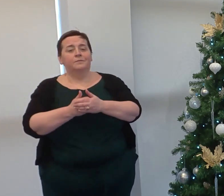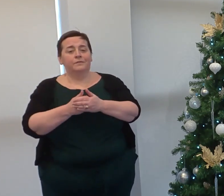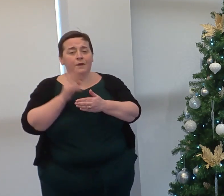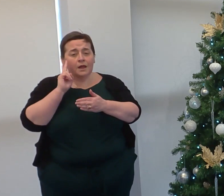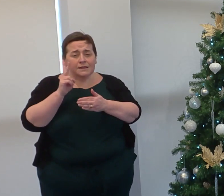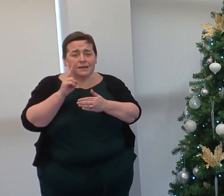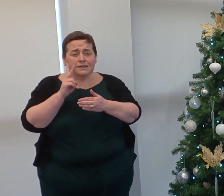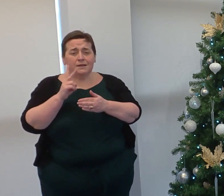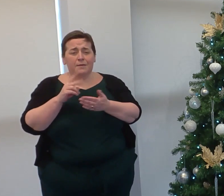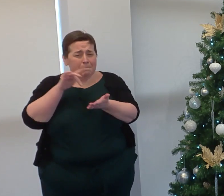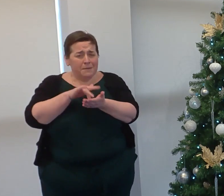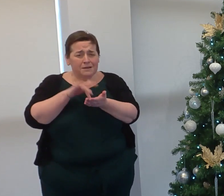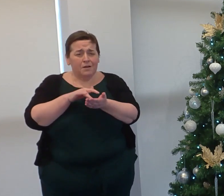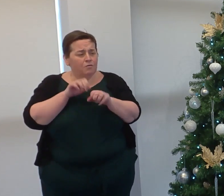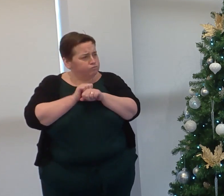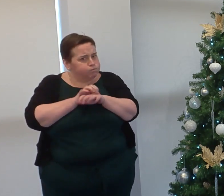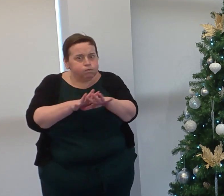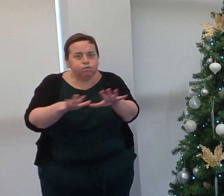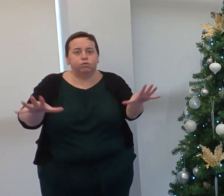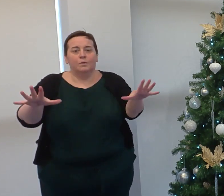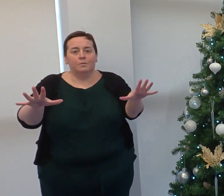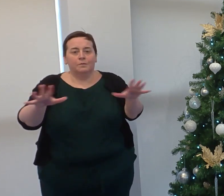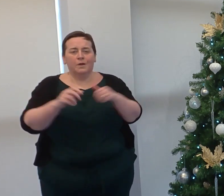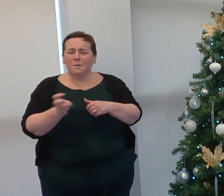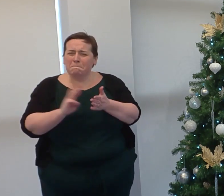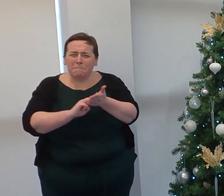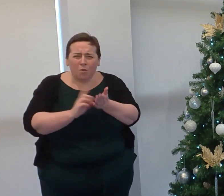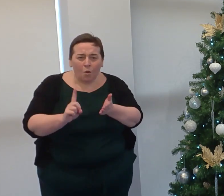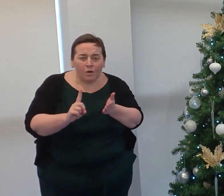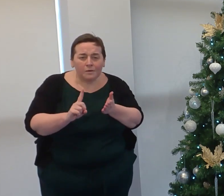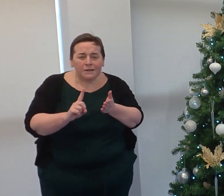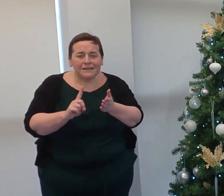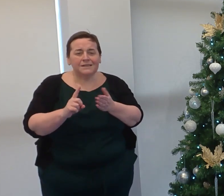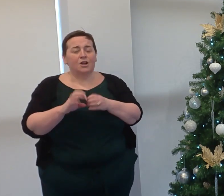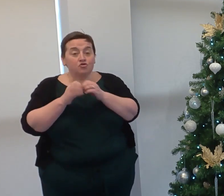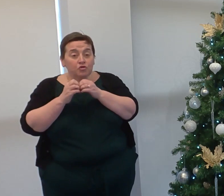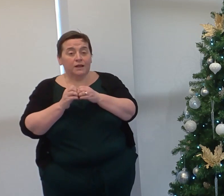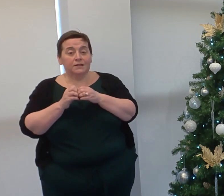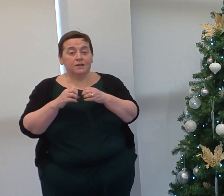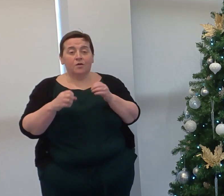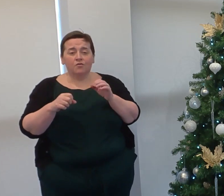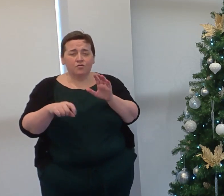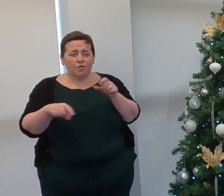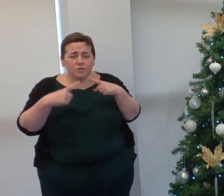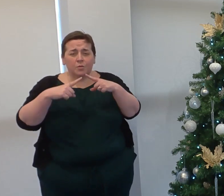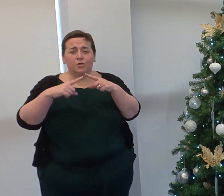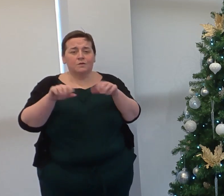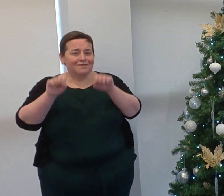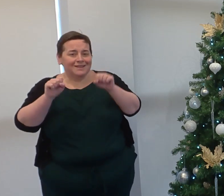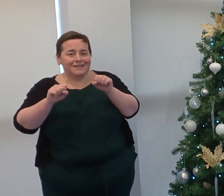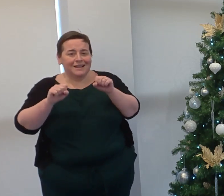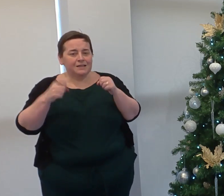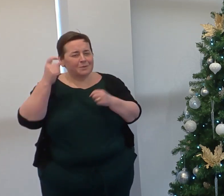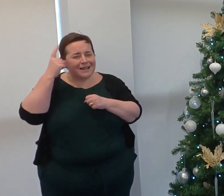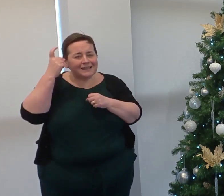date has seen us in the midst of a global pandemic, which required creative, responsive and flexible approaches